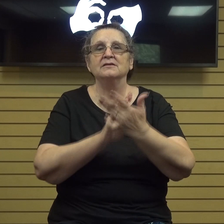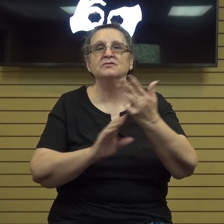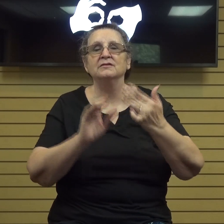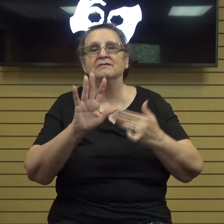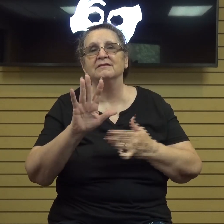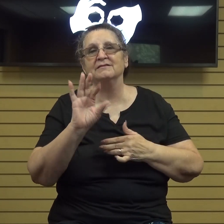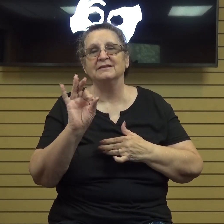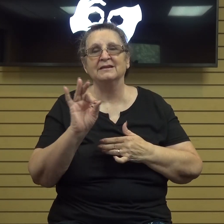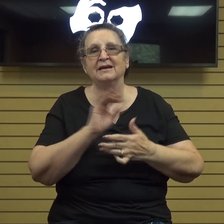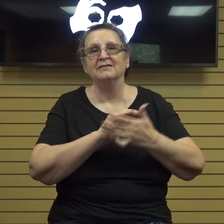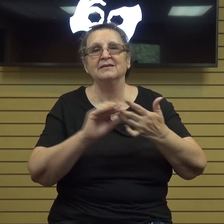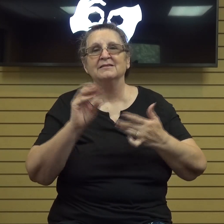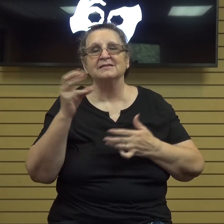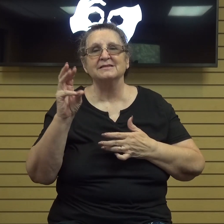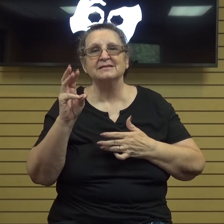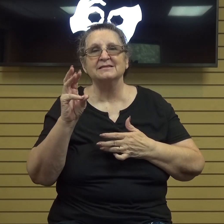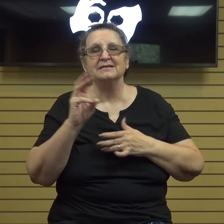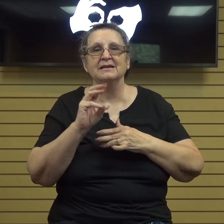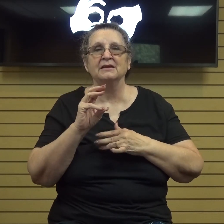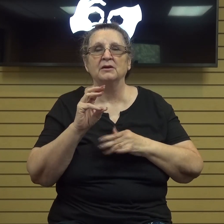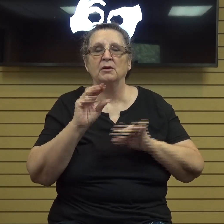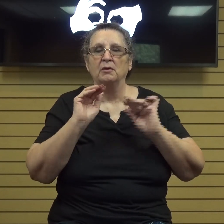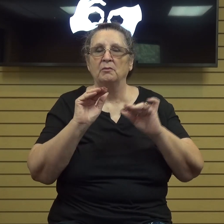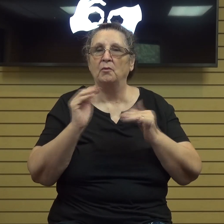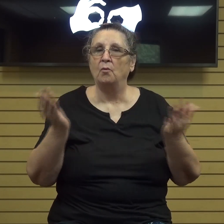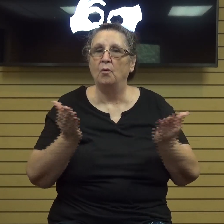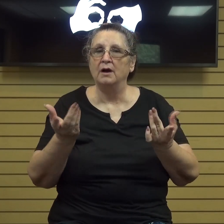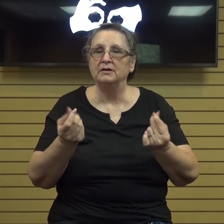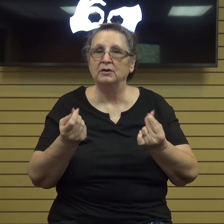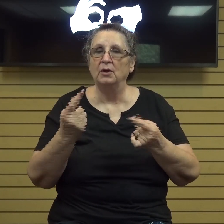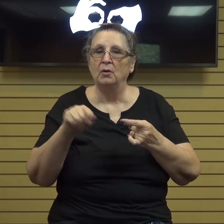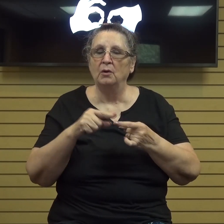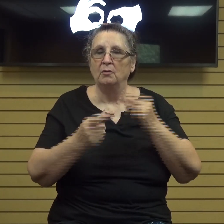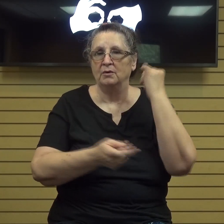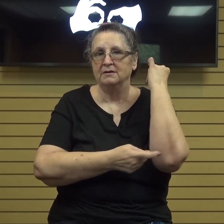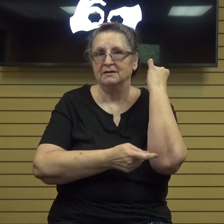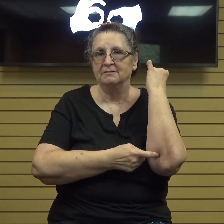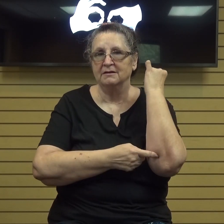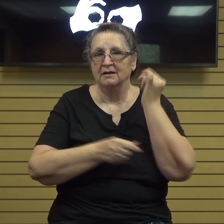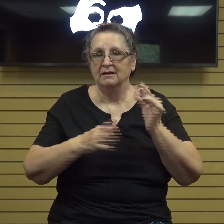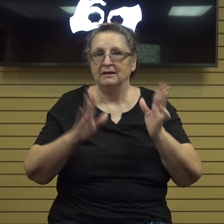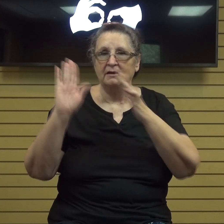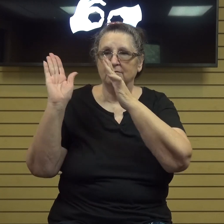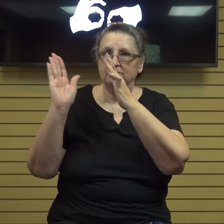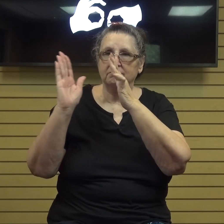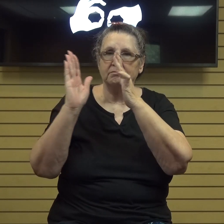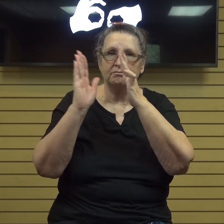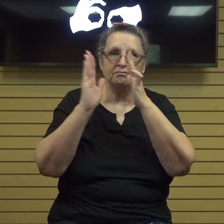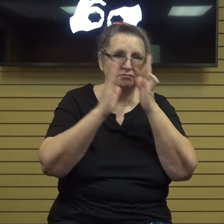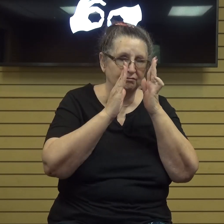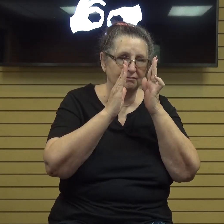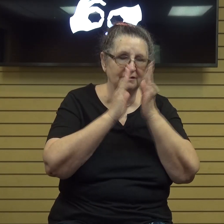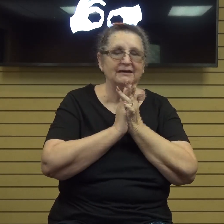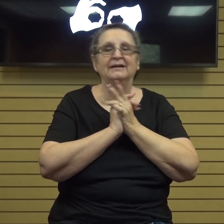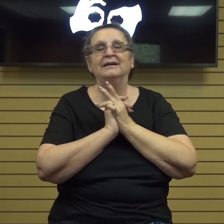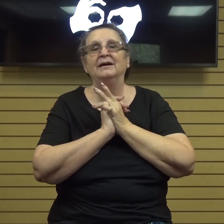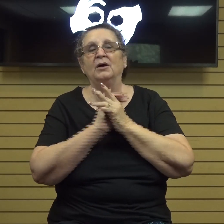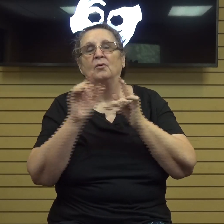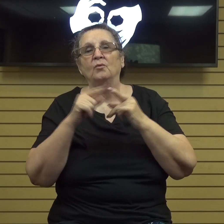16 and 17 reminds us what to do when we're tempted to let our focus drift from God when we're in times of